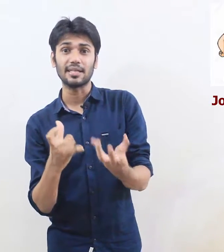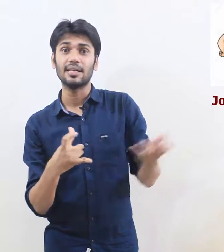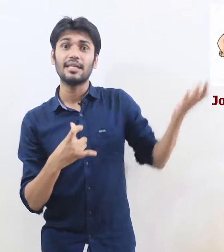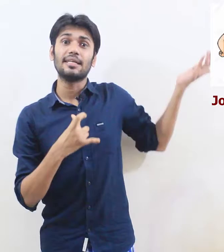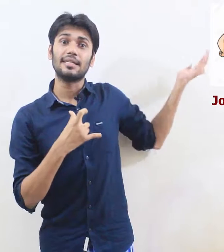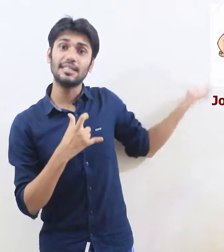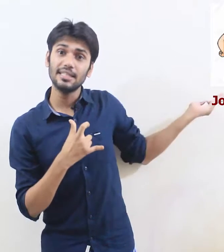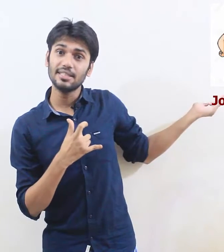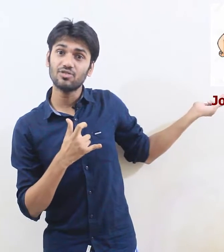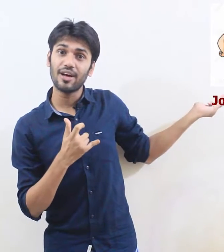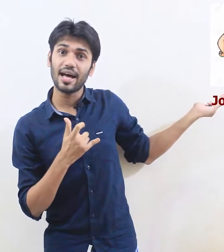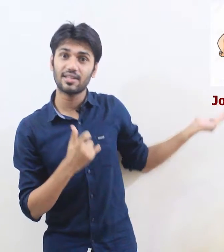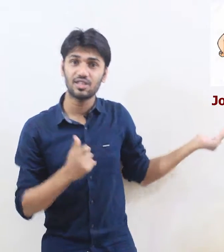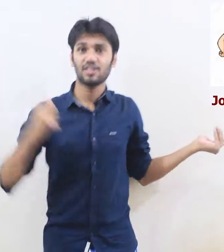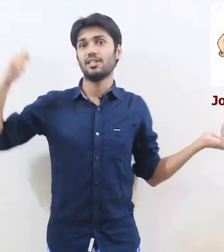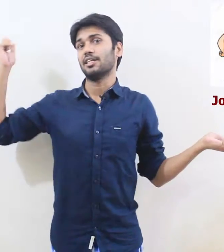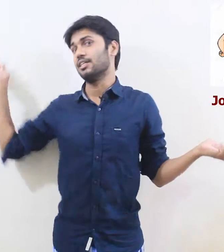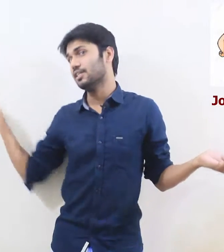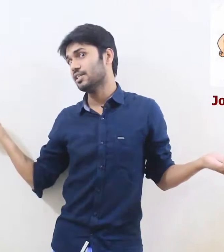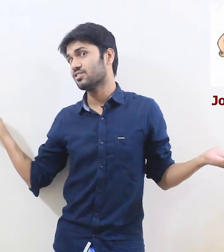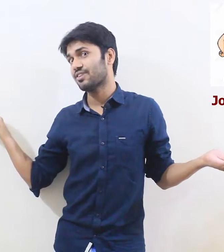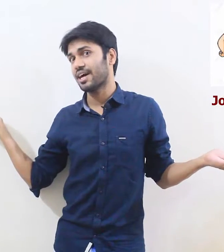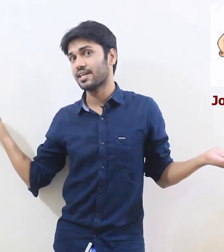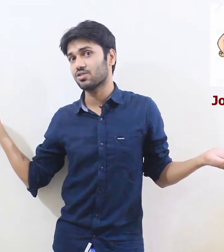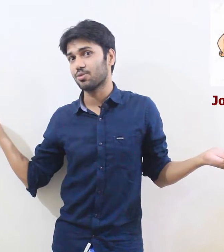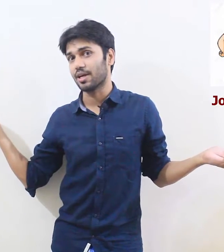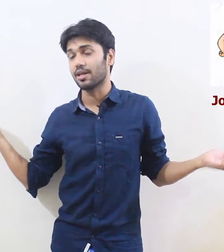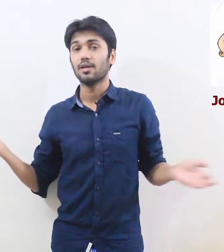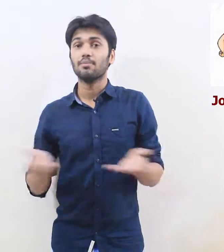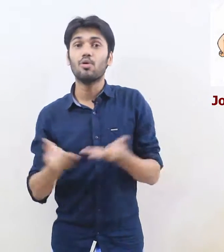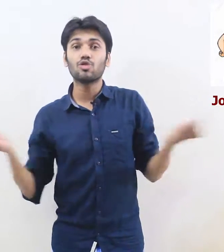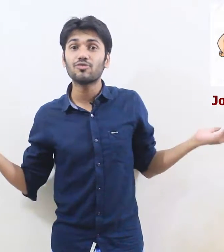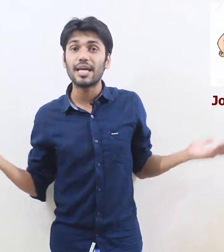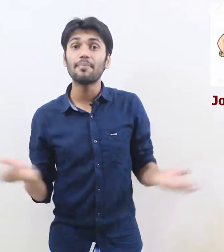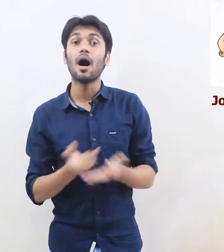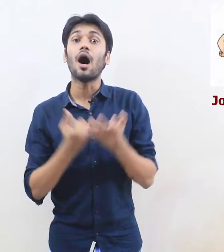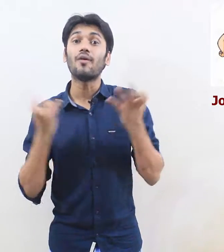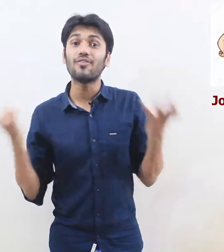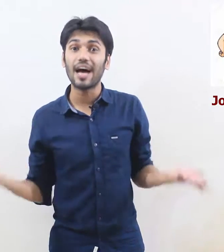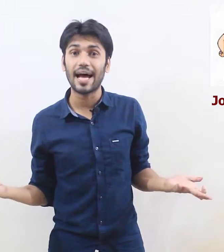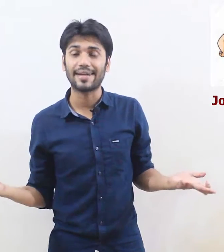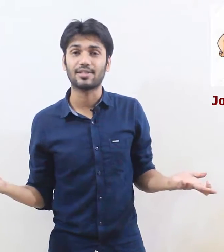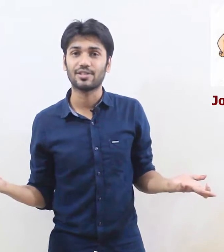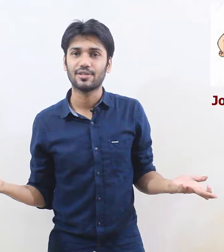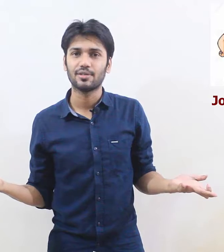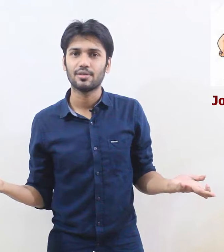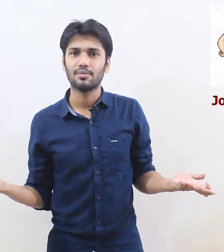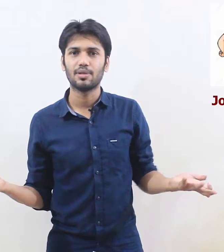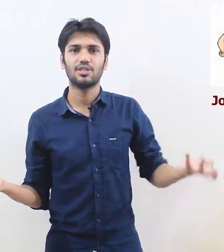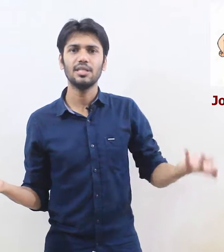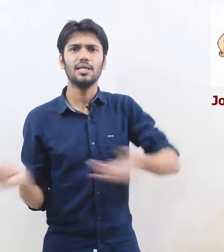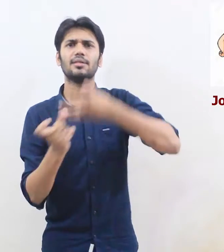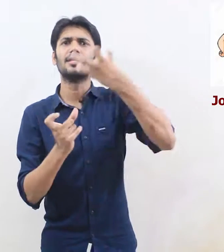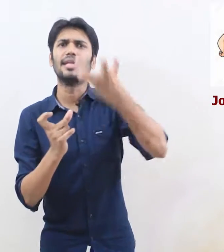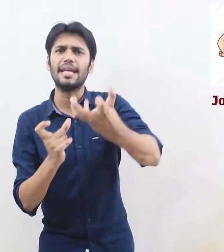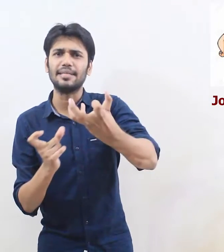he is fat he is fat as well both of them are fat but see the name